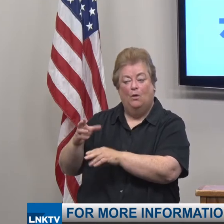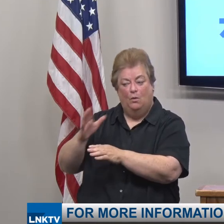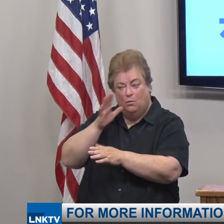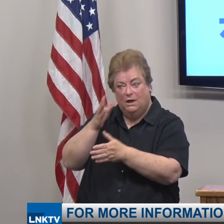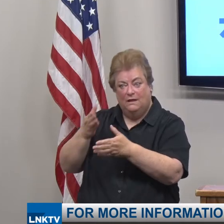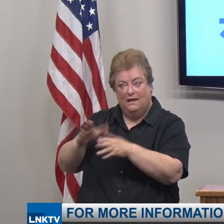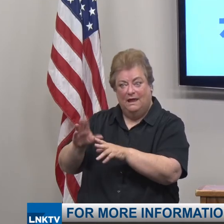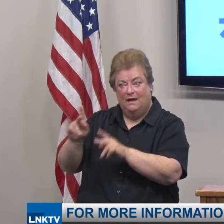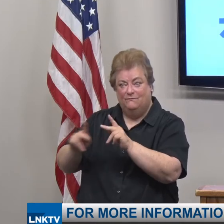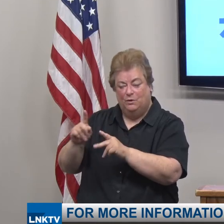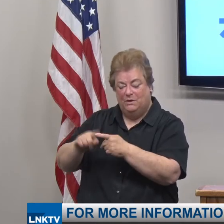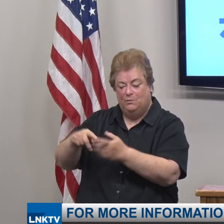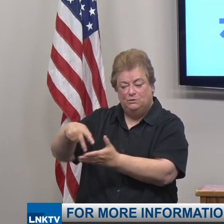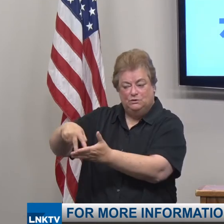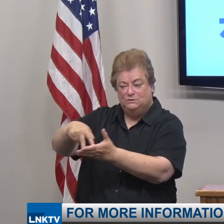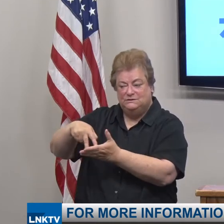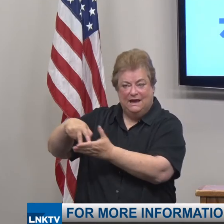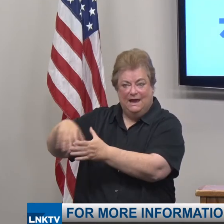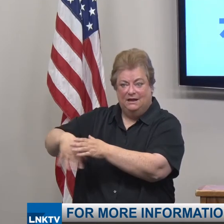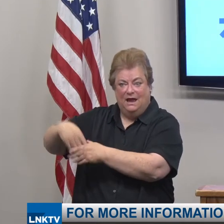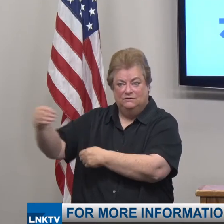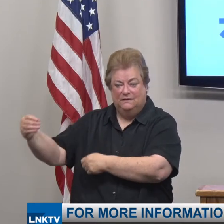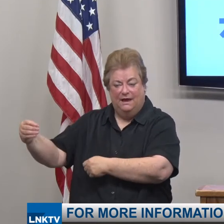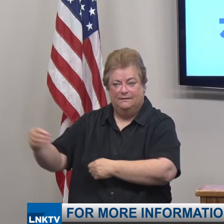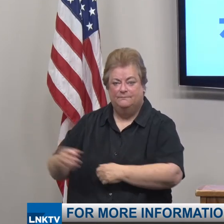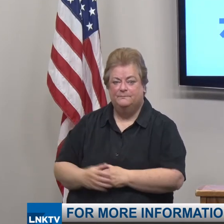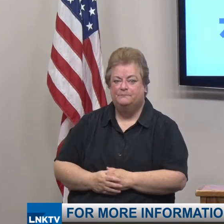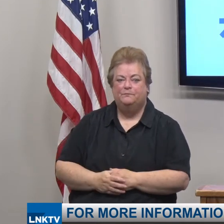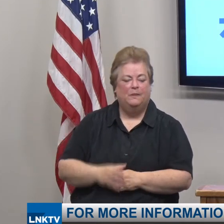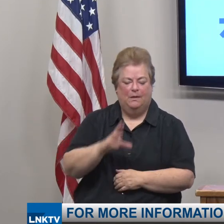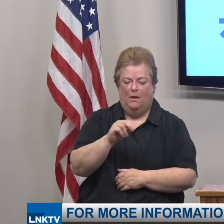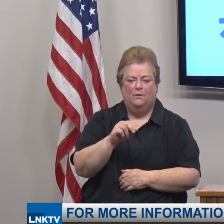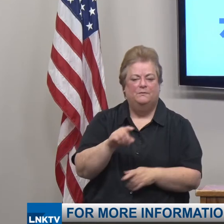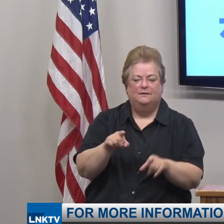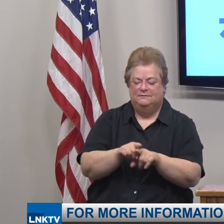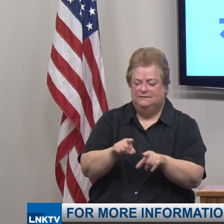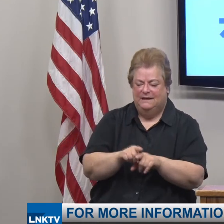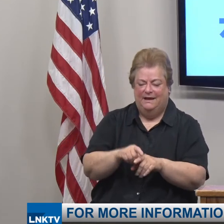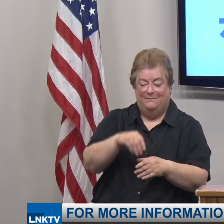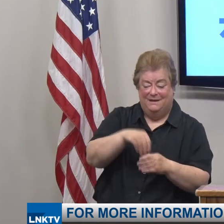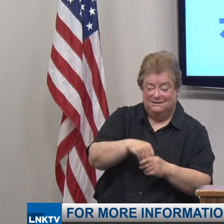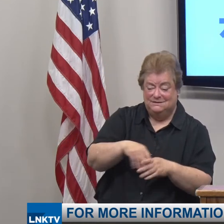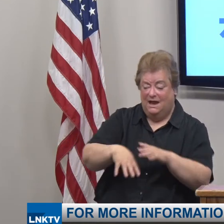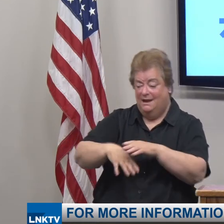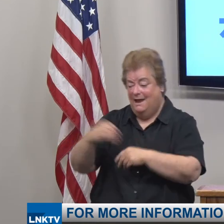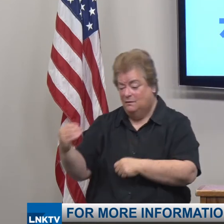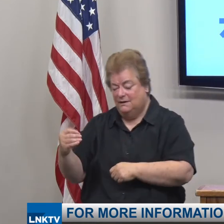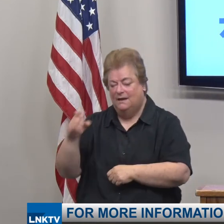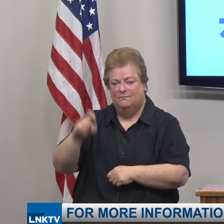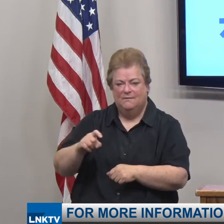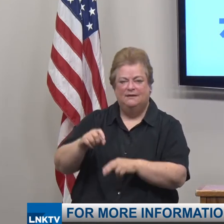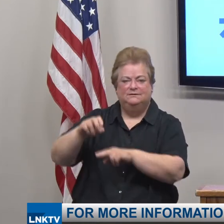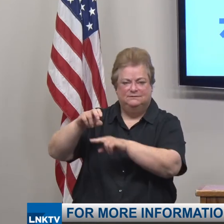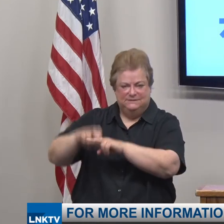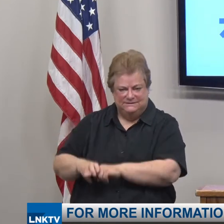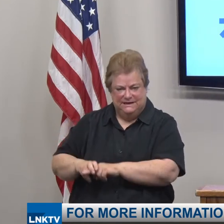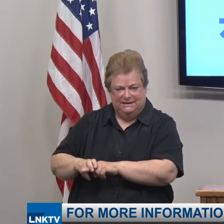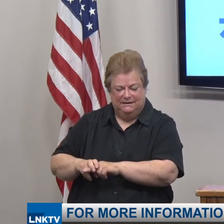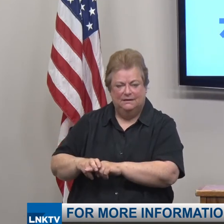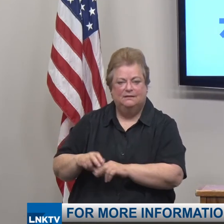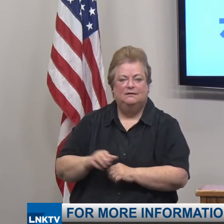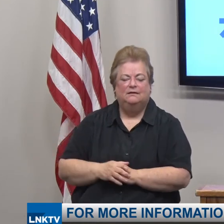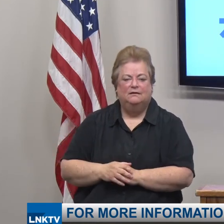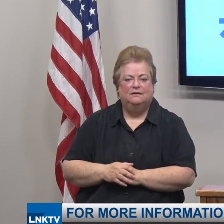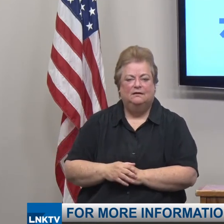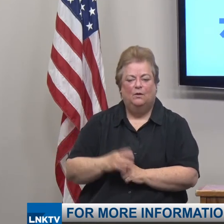congregate in those outdoor areas? They need to remain seated. That's another part of the safety measures that we have in place